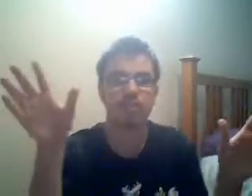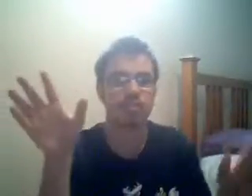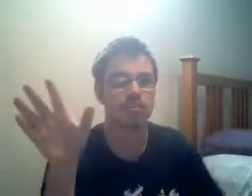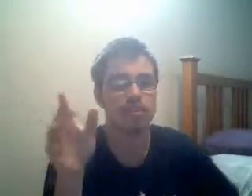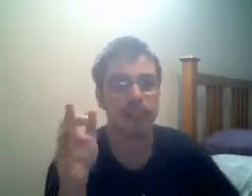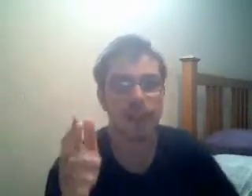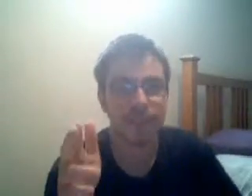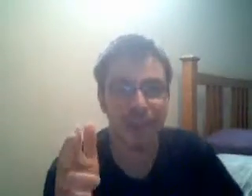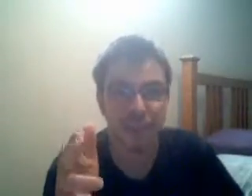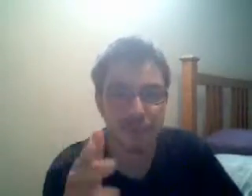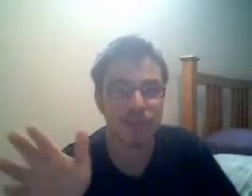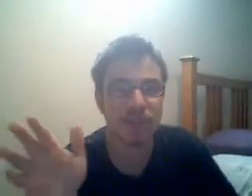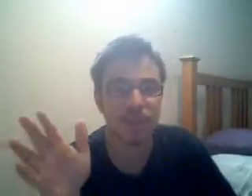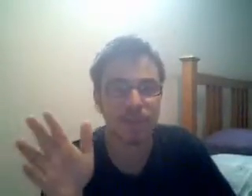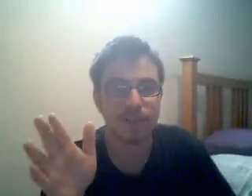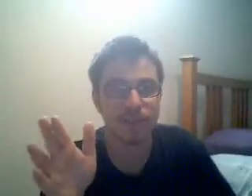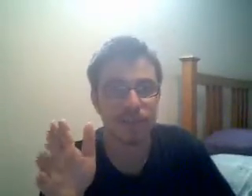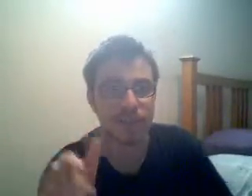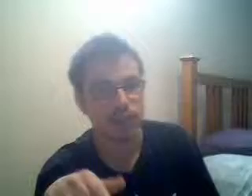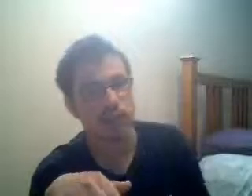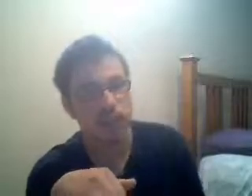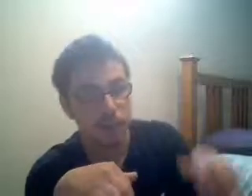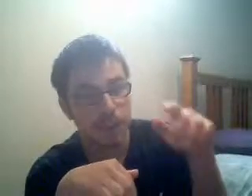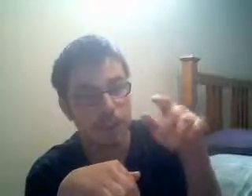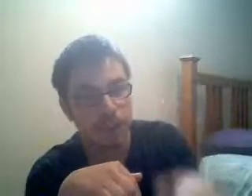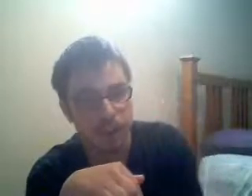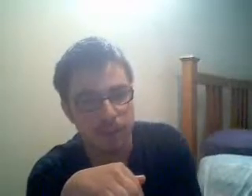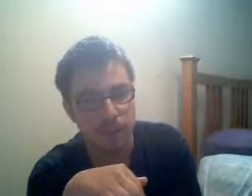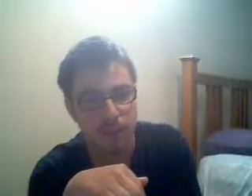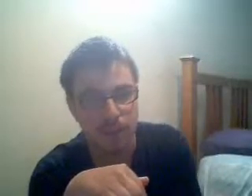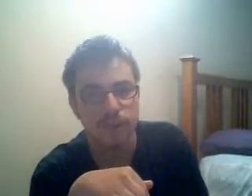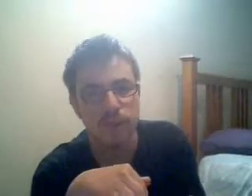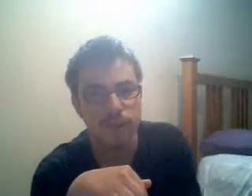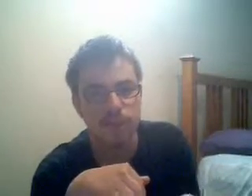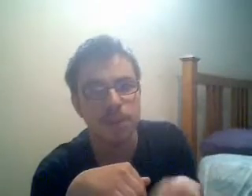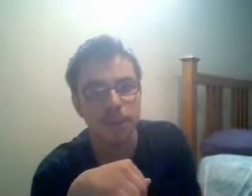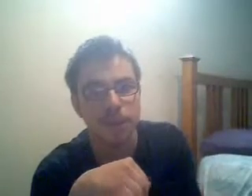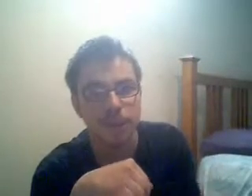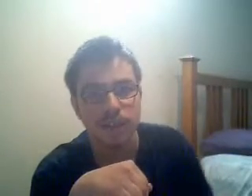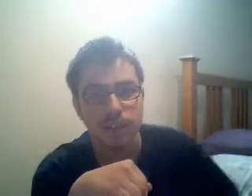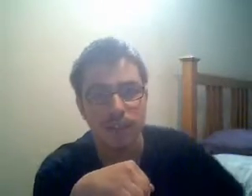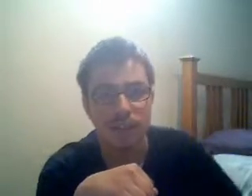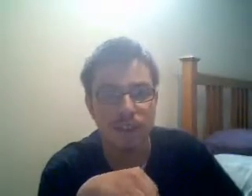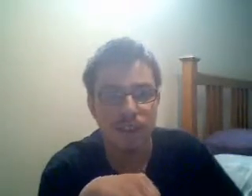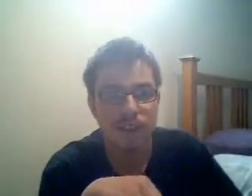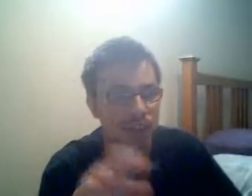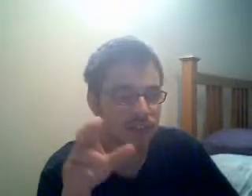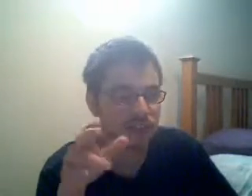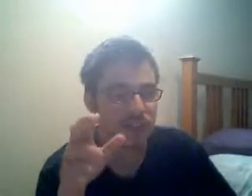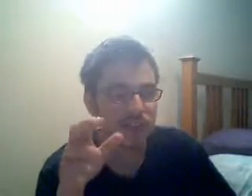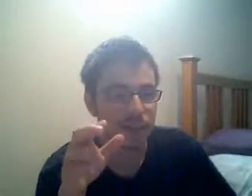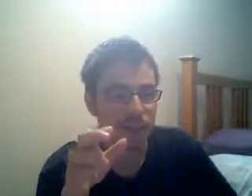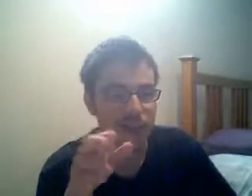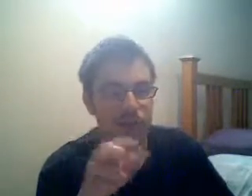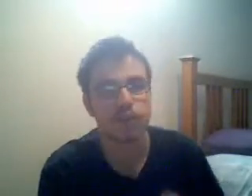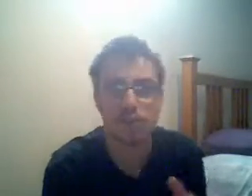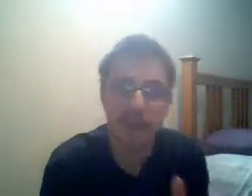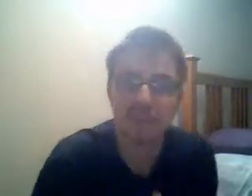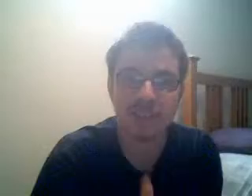reactions I ever had... Playing video games. That's gonna be called... of SBR. While this video will be in the last place, remember